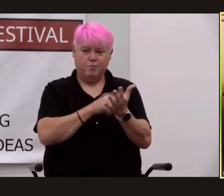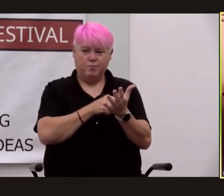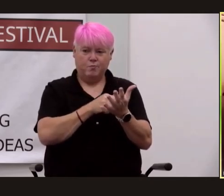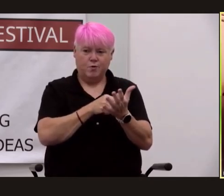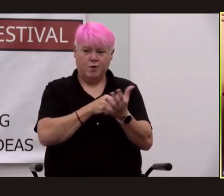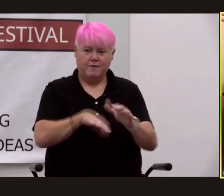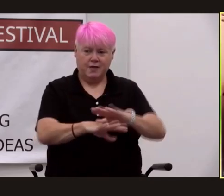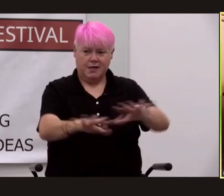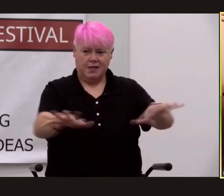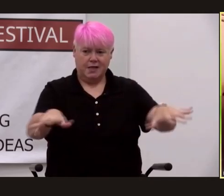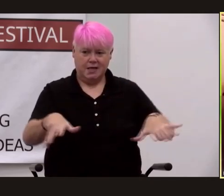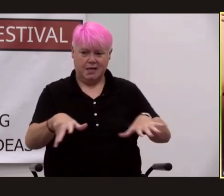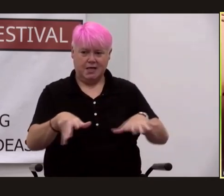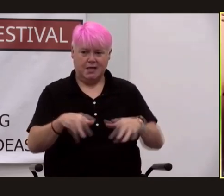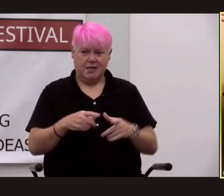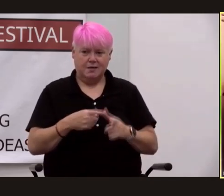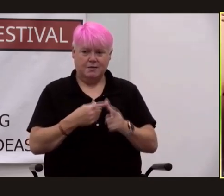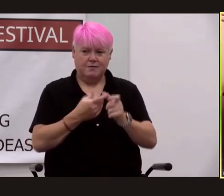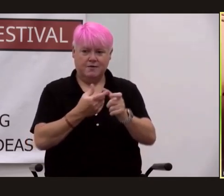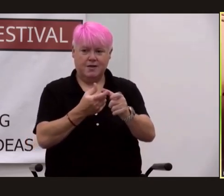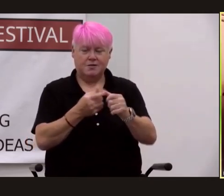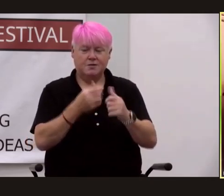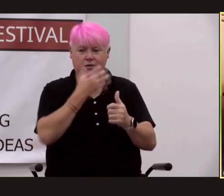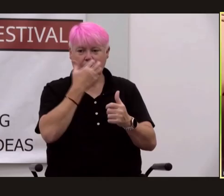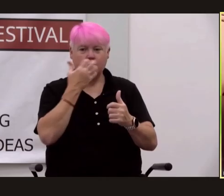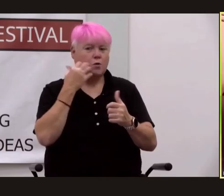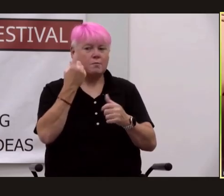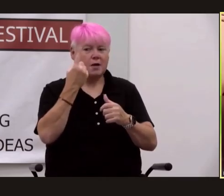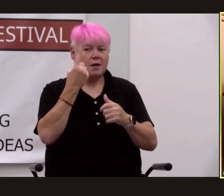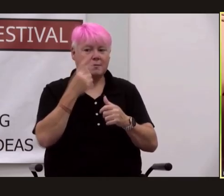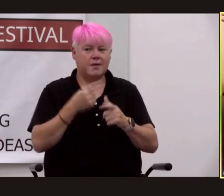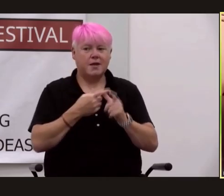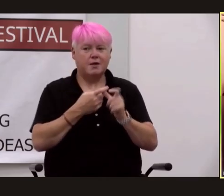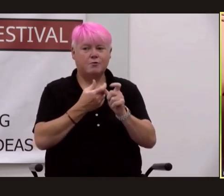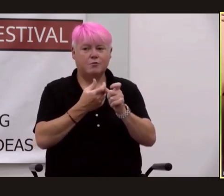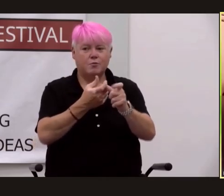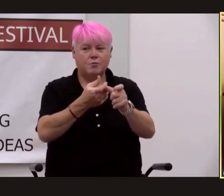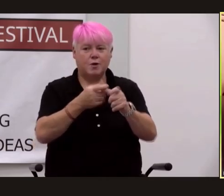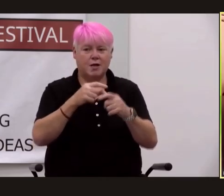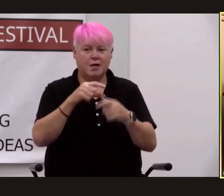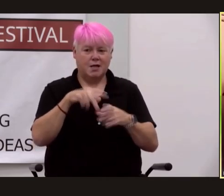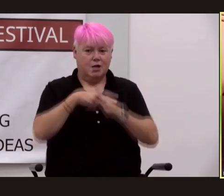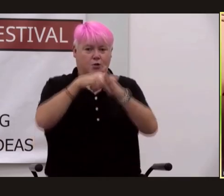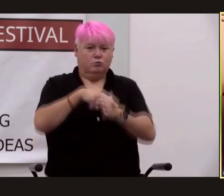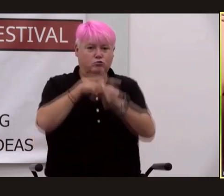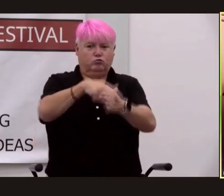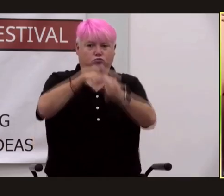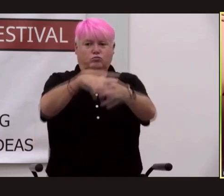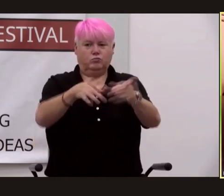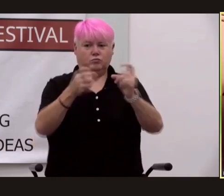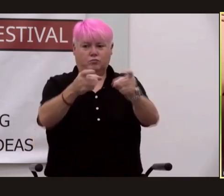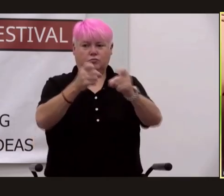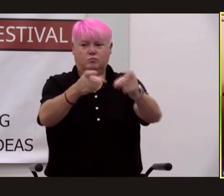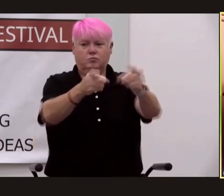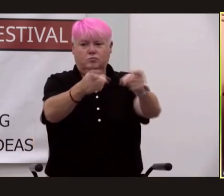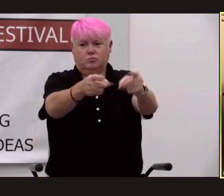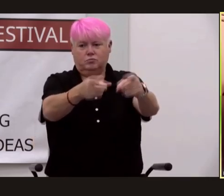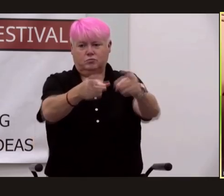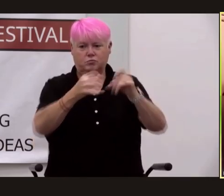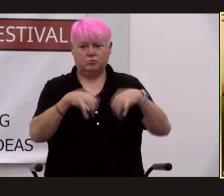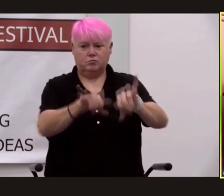first as the horse warmed up then cantered then at last galloped faster and faster faster still